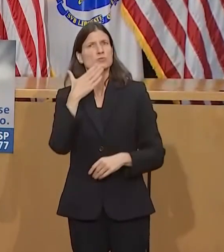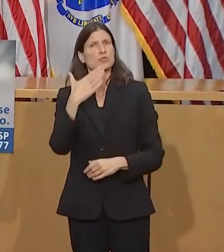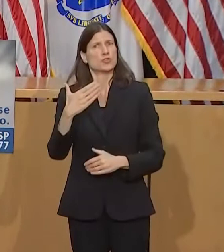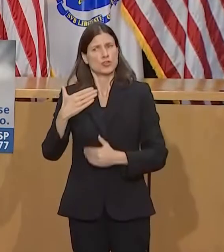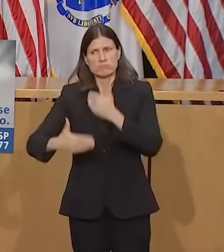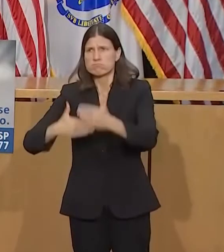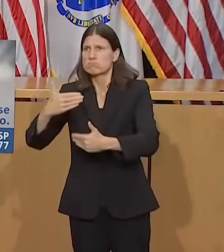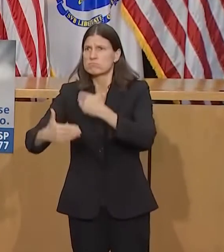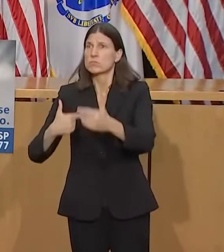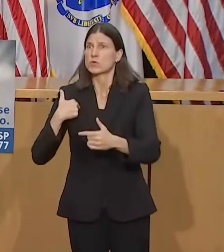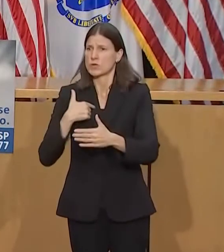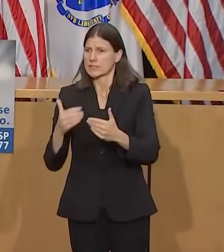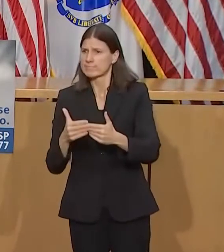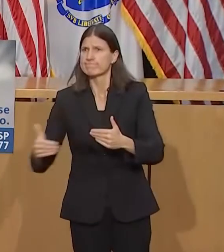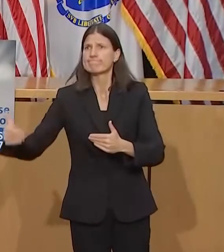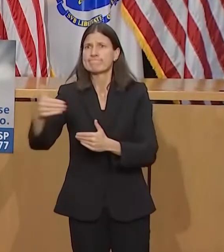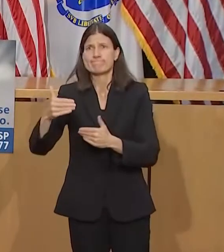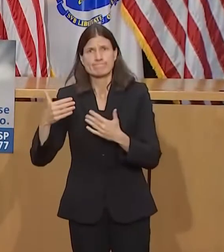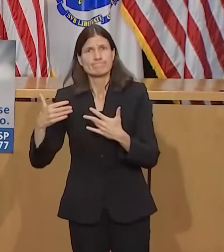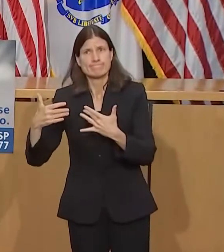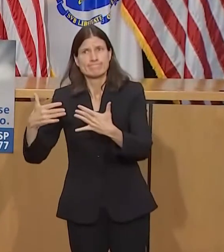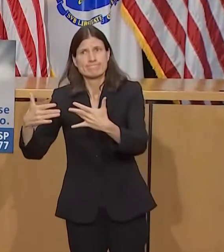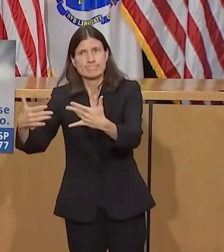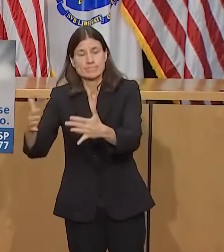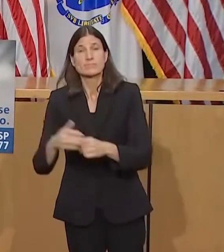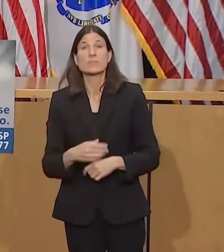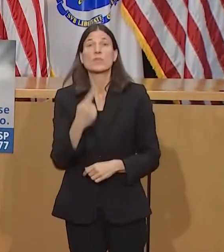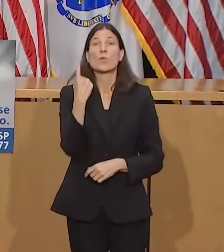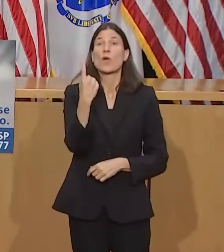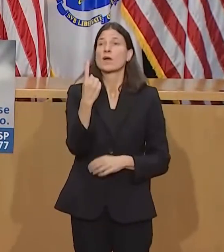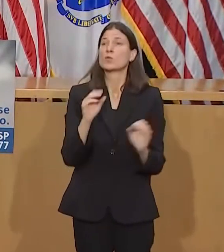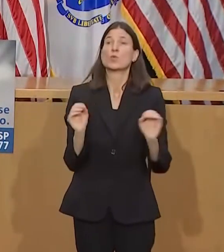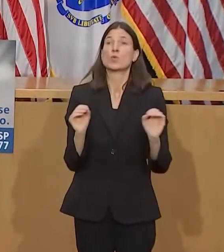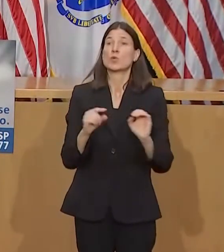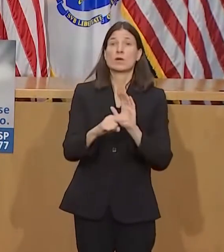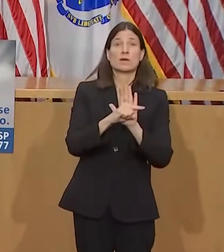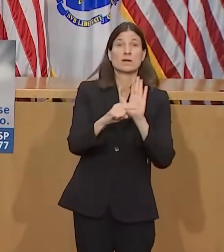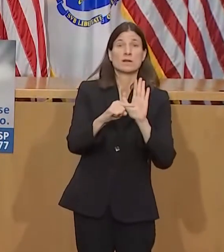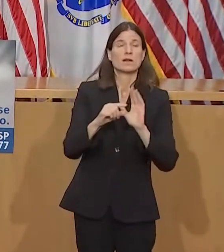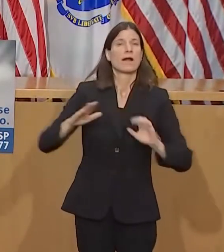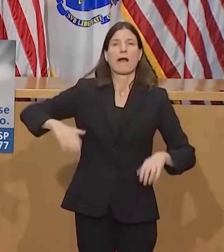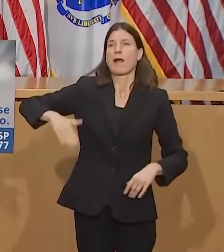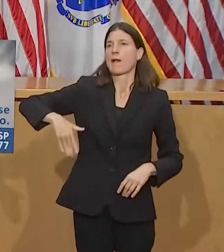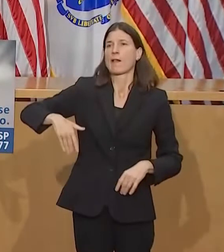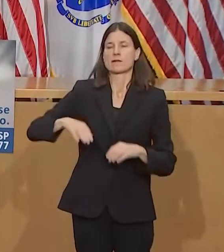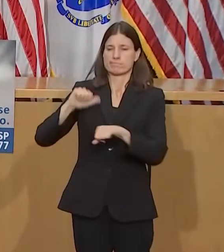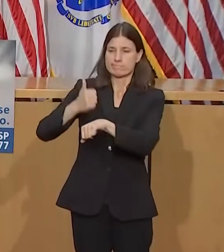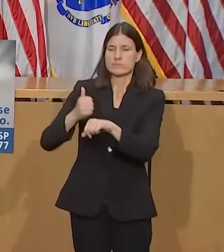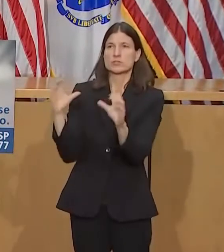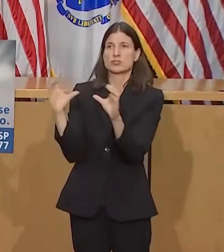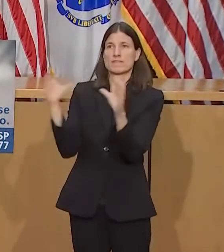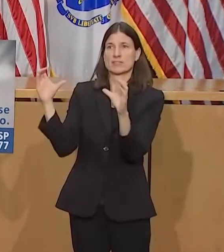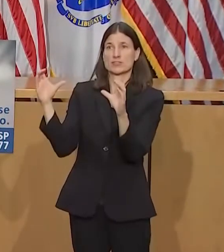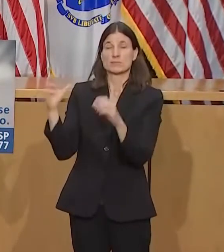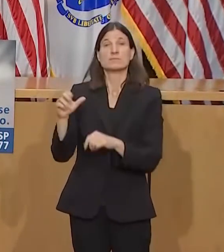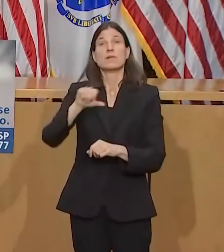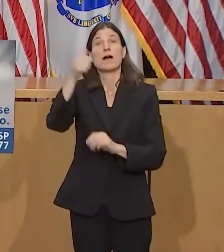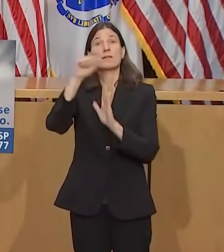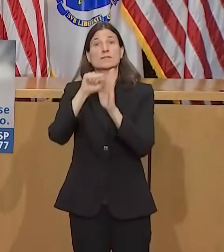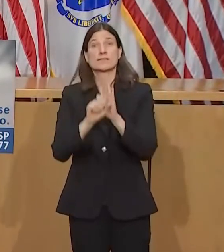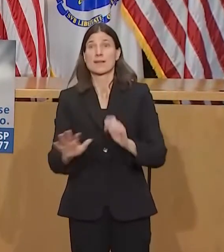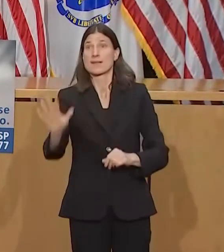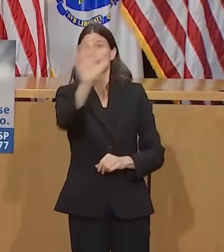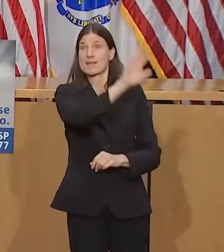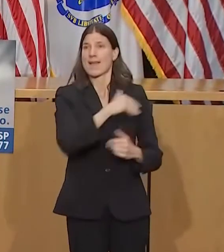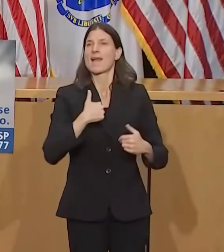certification program to instill day-to-day accountability and transparency in the system we have. This bill will create a